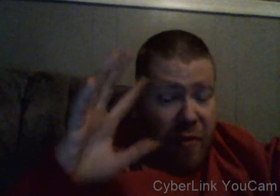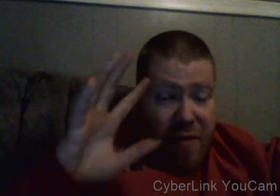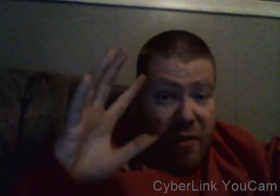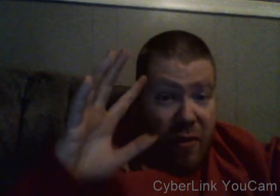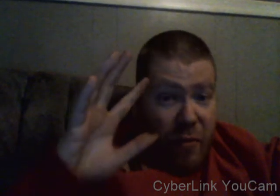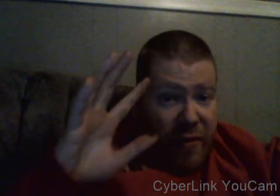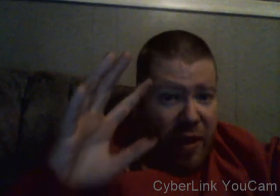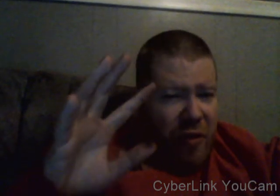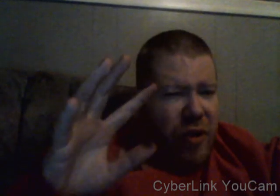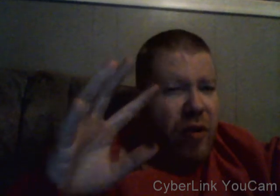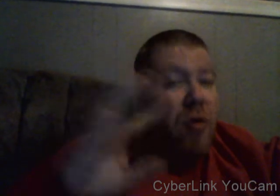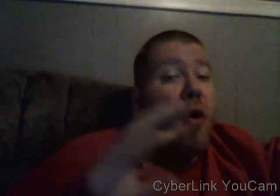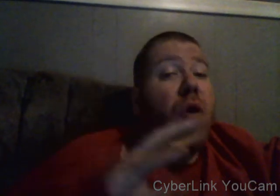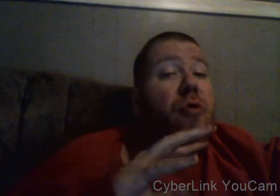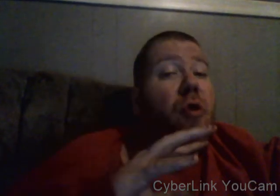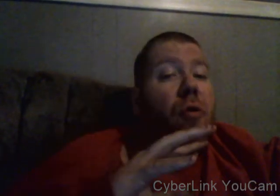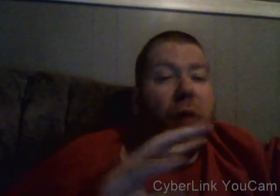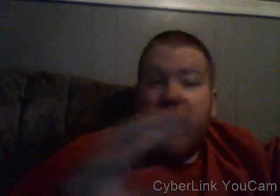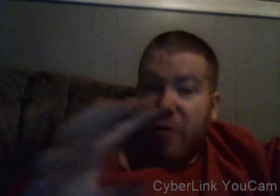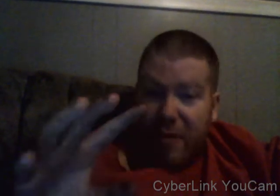viewers here on the movie gallery don't watch it